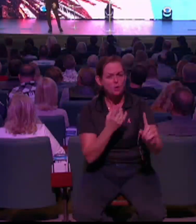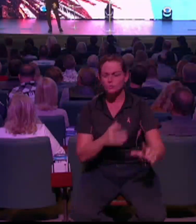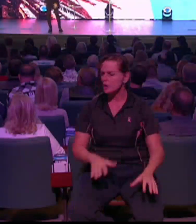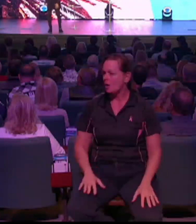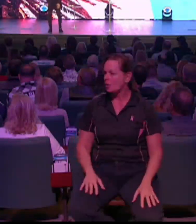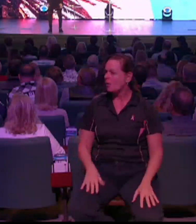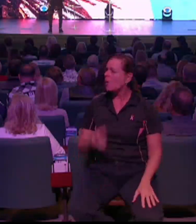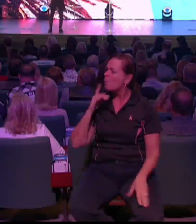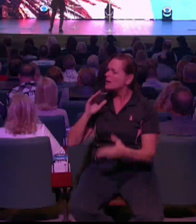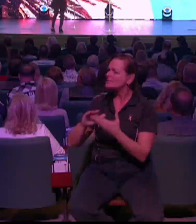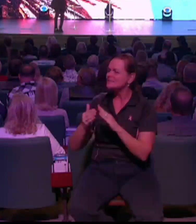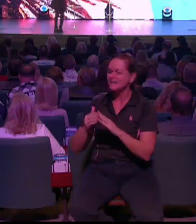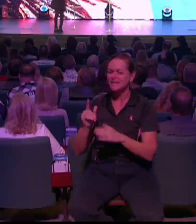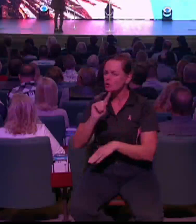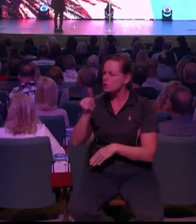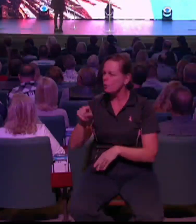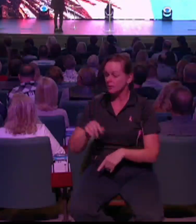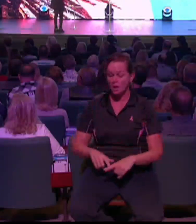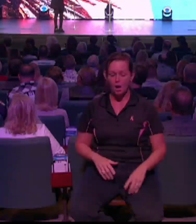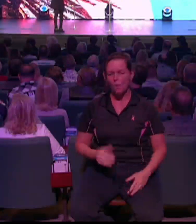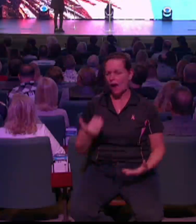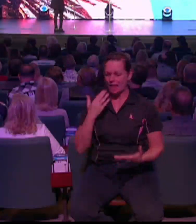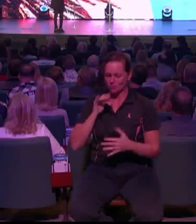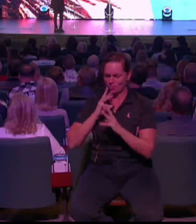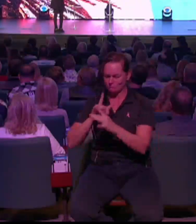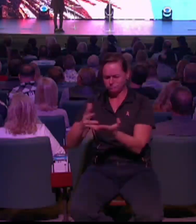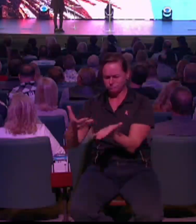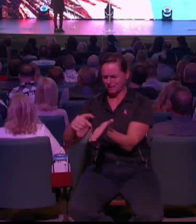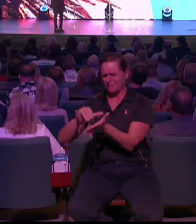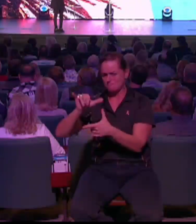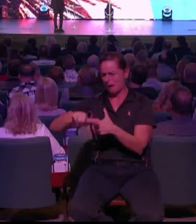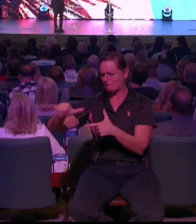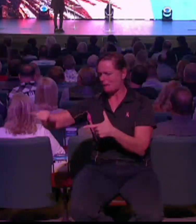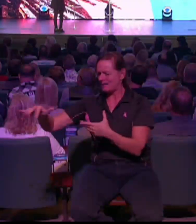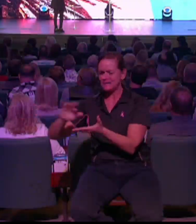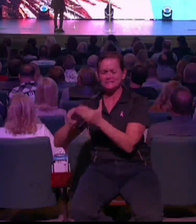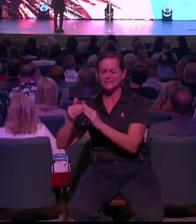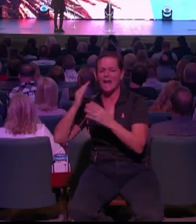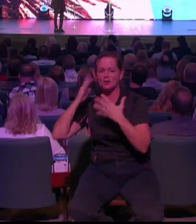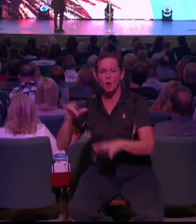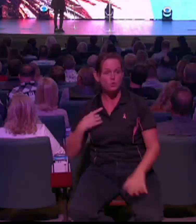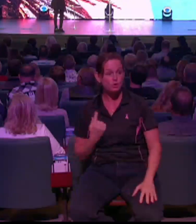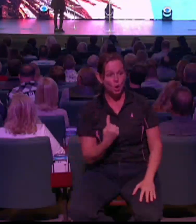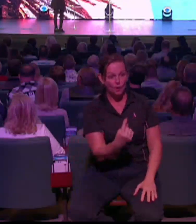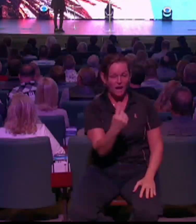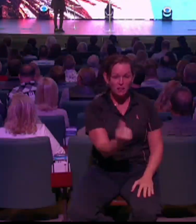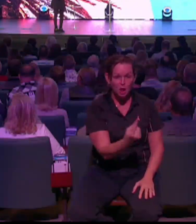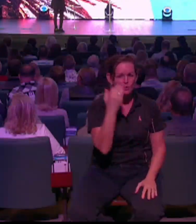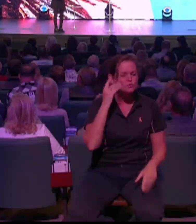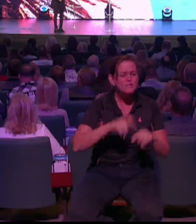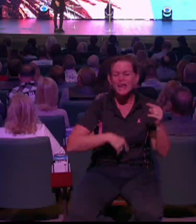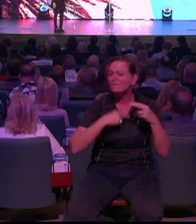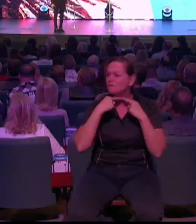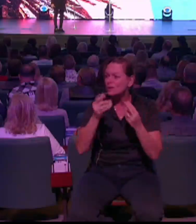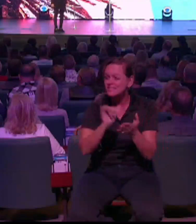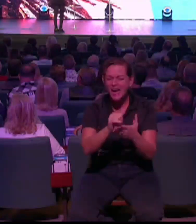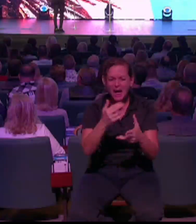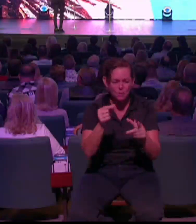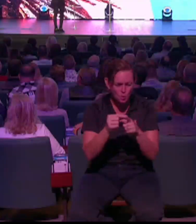the city. He was like, you are not going to Iraq by yourself to a city that you don't know how to even pronounce. And I said, look at me.